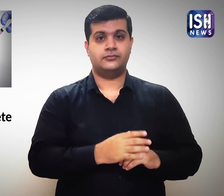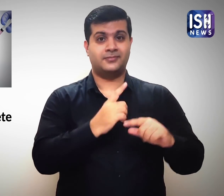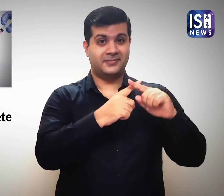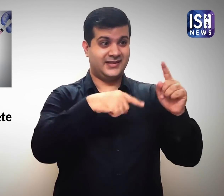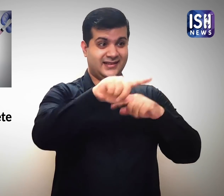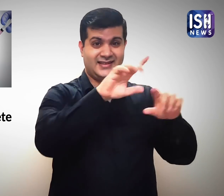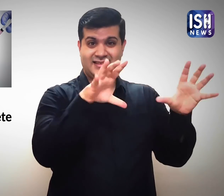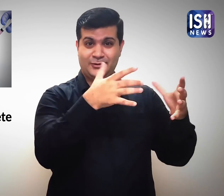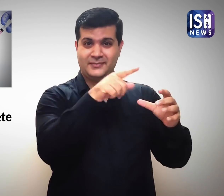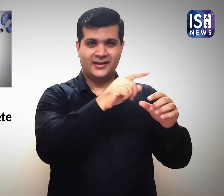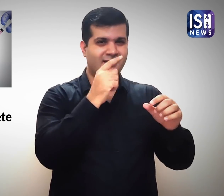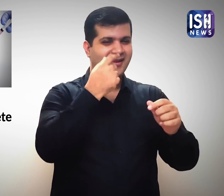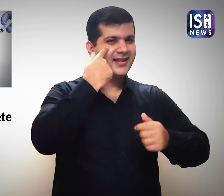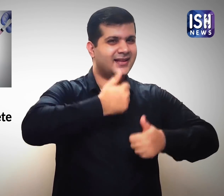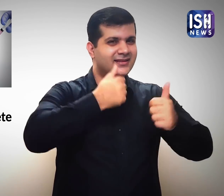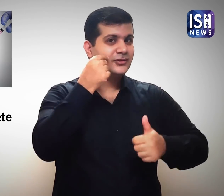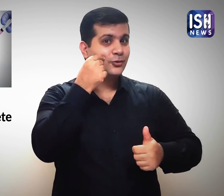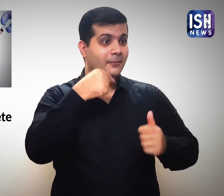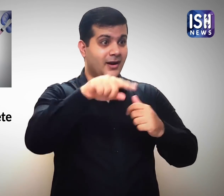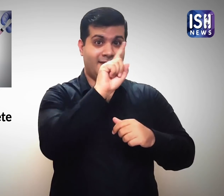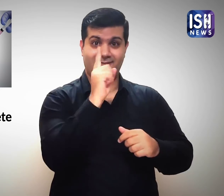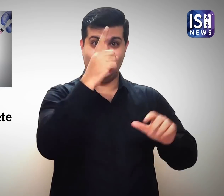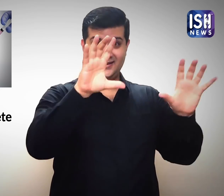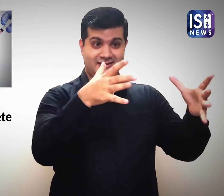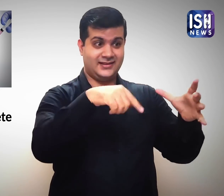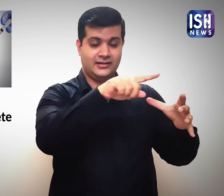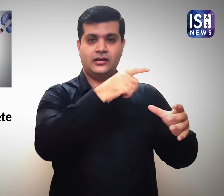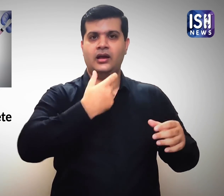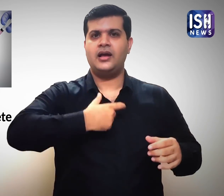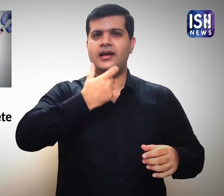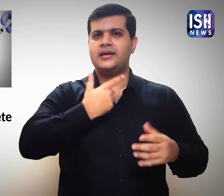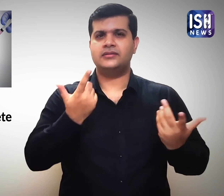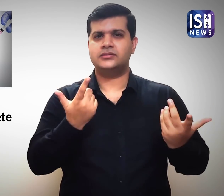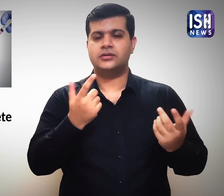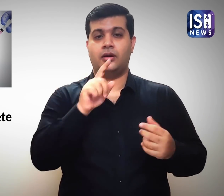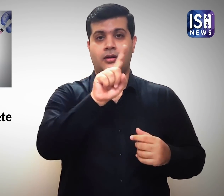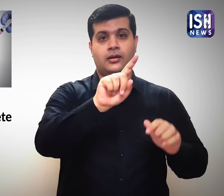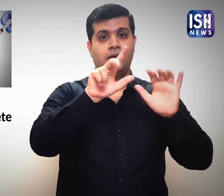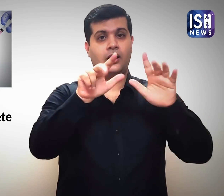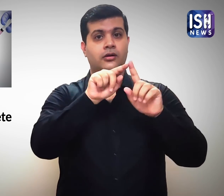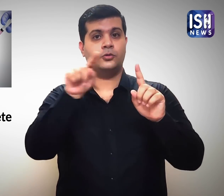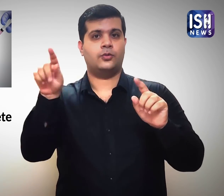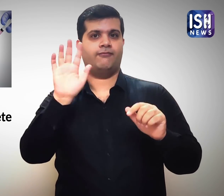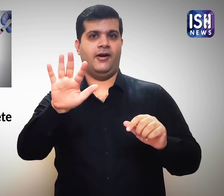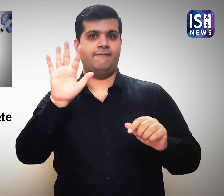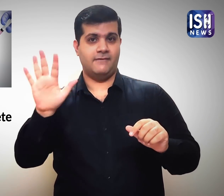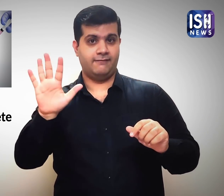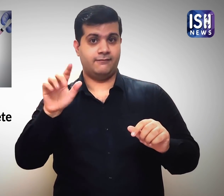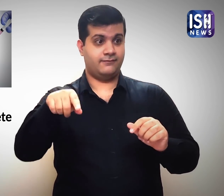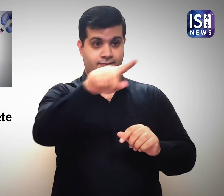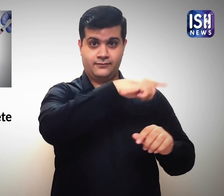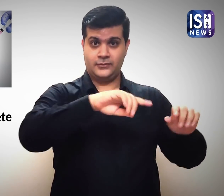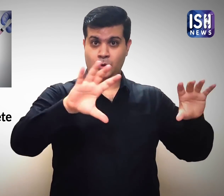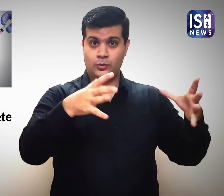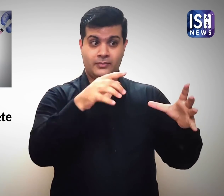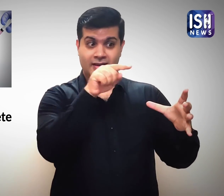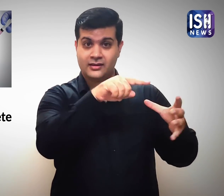The first group of people that were tested were between the ages of 18 and 55 years with no comorbidities.